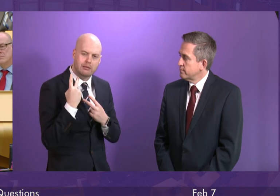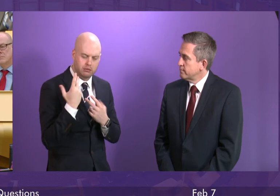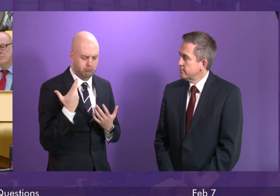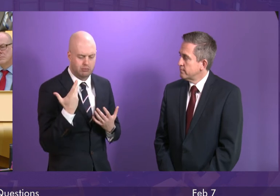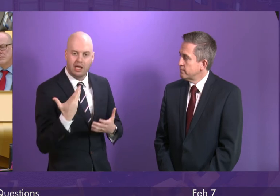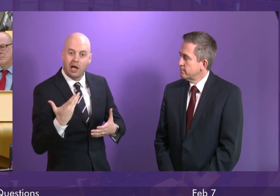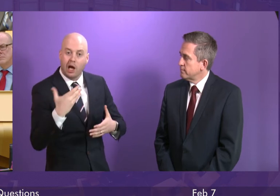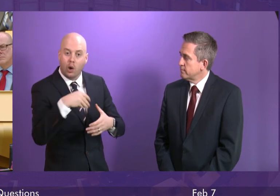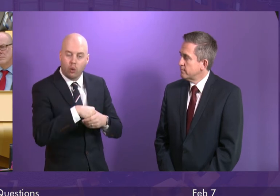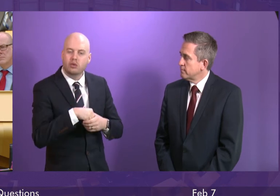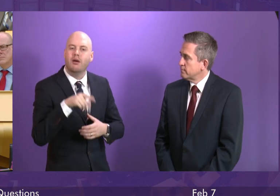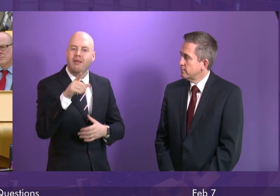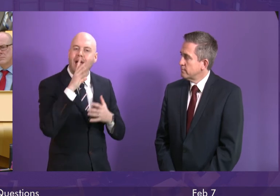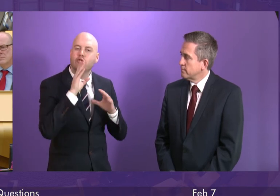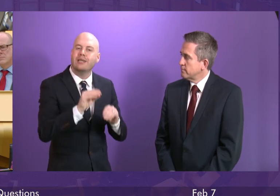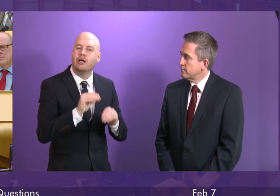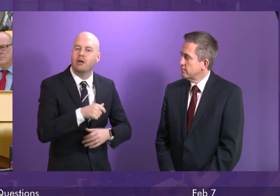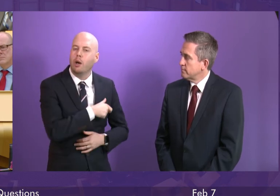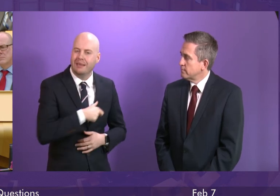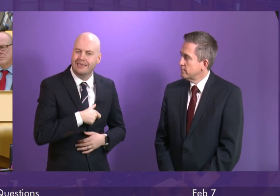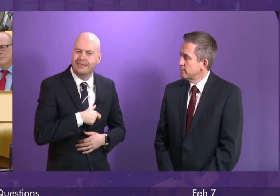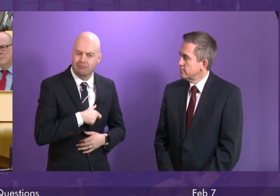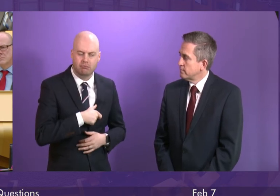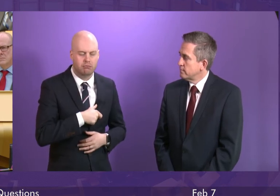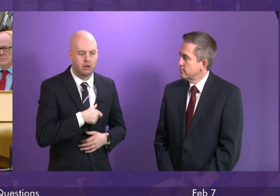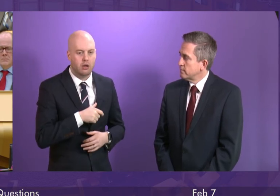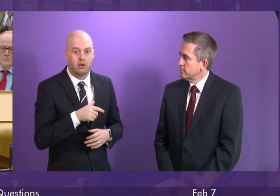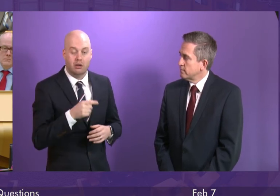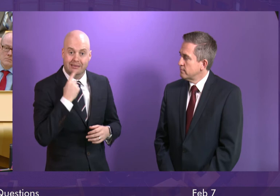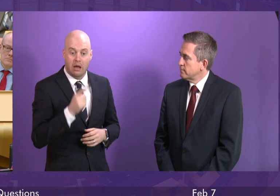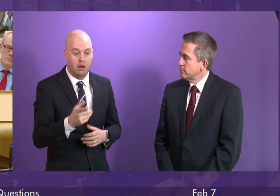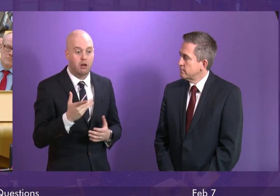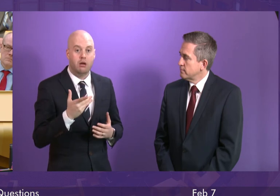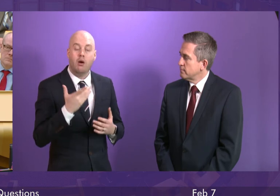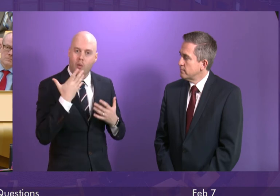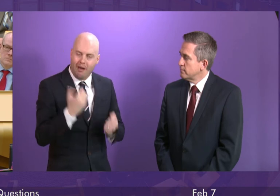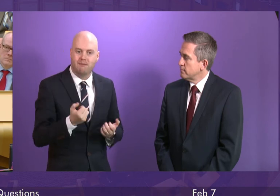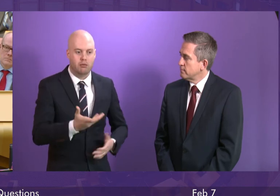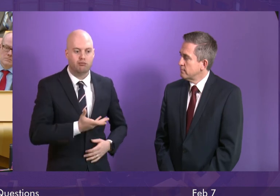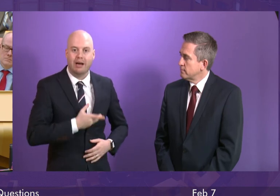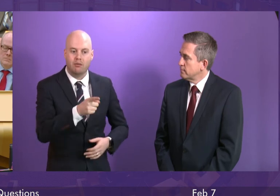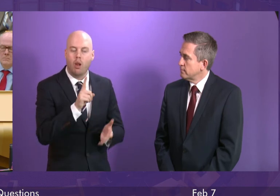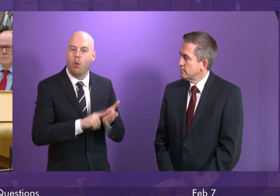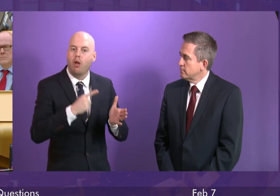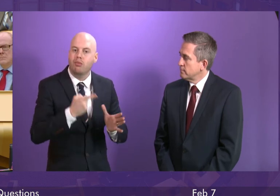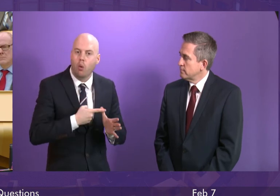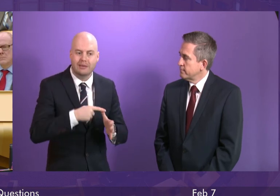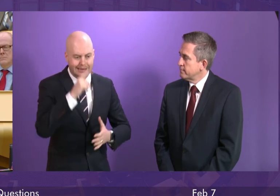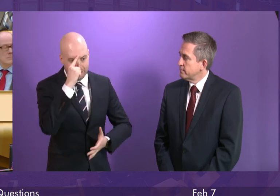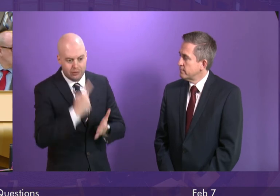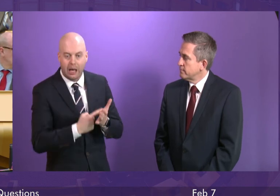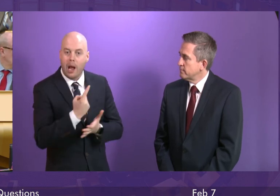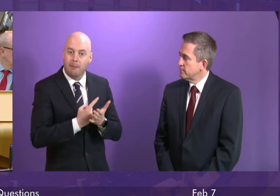Committee of this Parliament which said that the Committee respects the democratic right of local authorities to take decisions about local